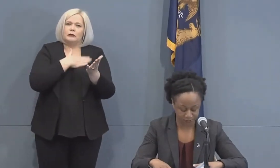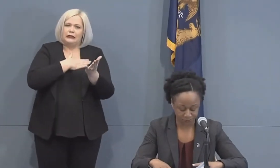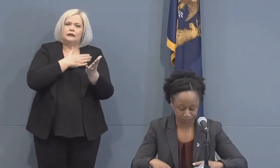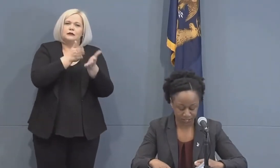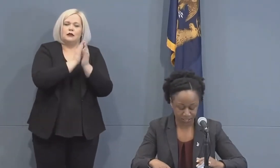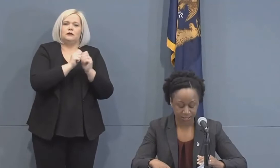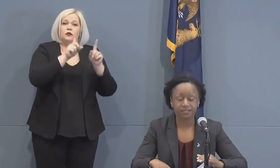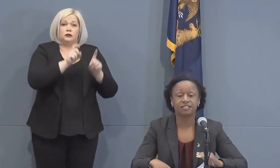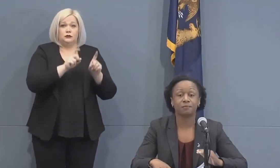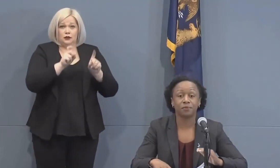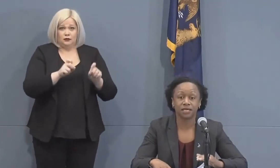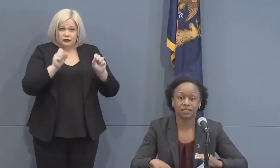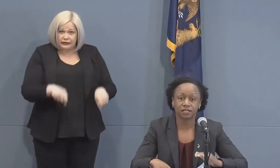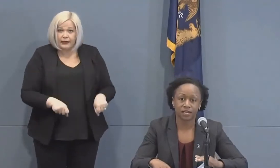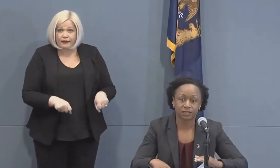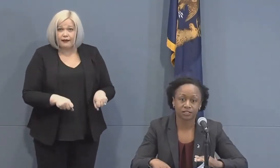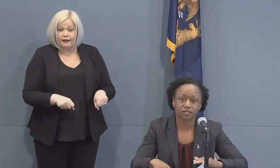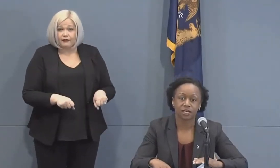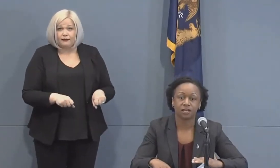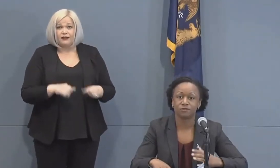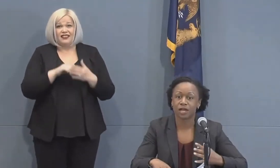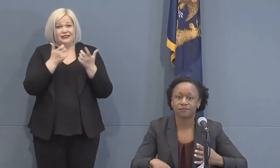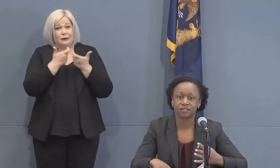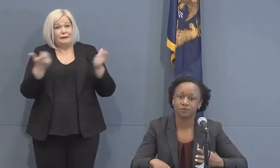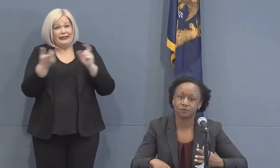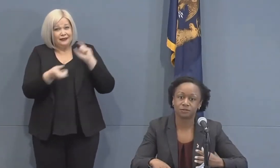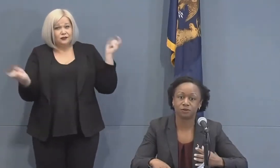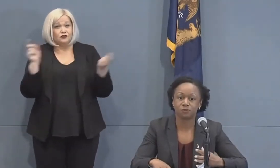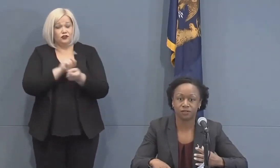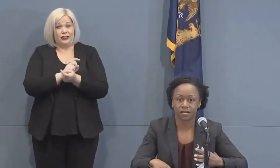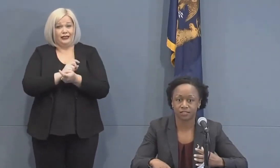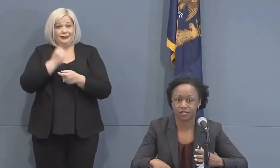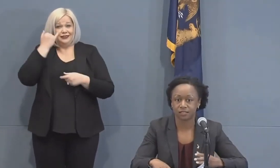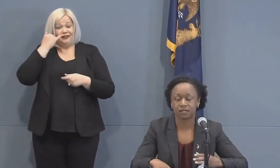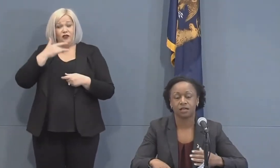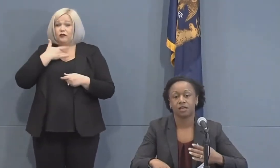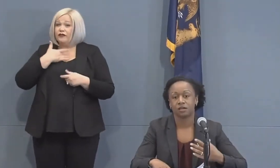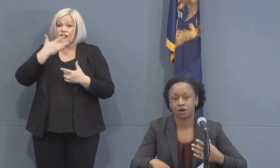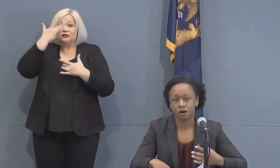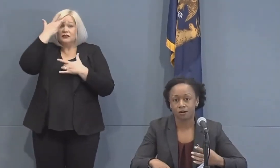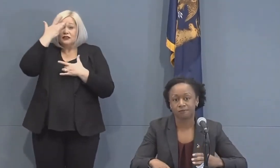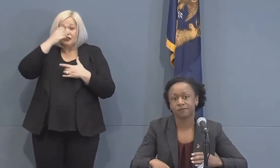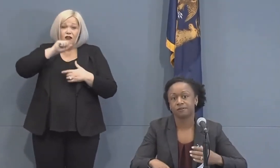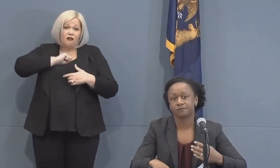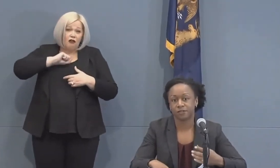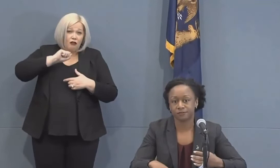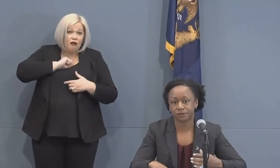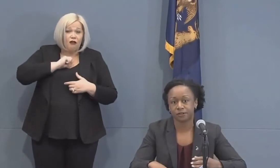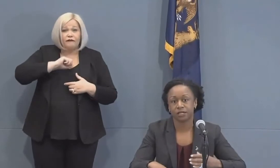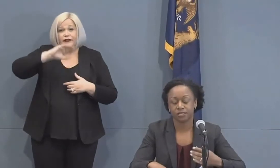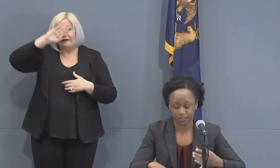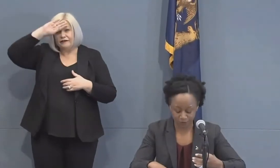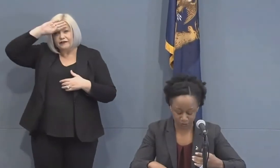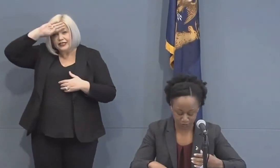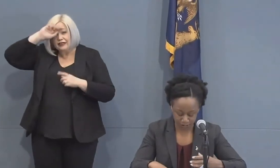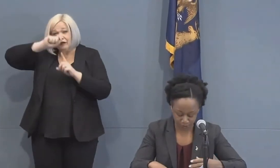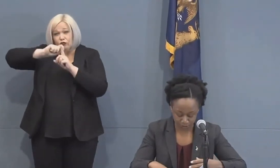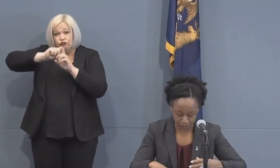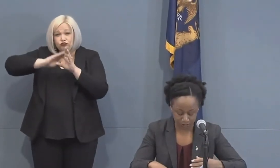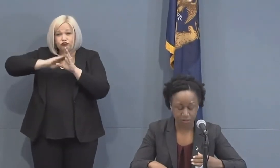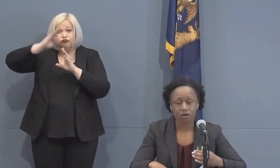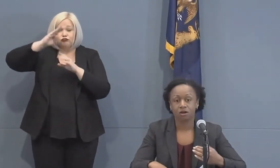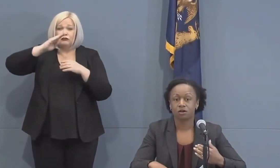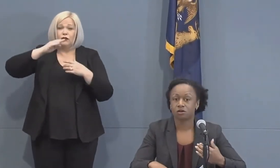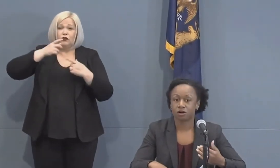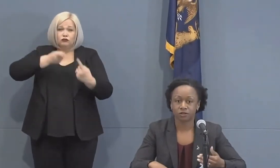this is a big change. If you have symptoms of COVID-19 cough, fever, difficulty